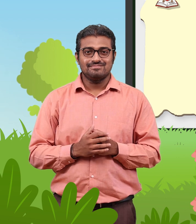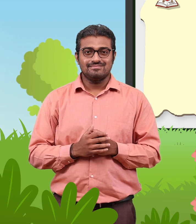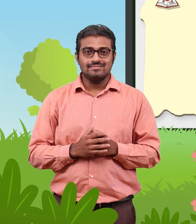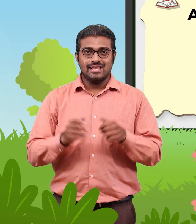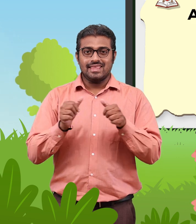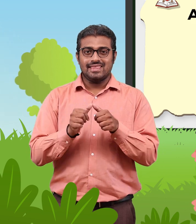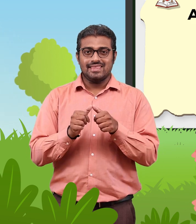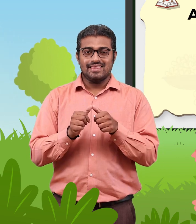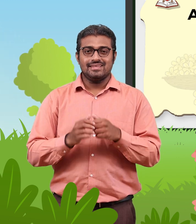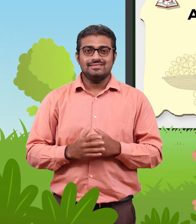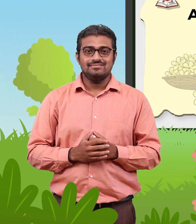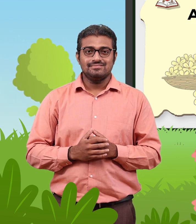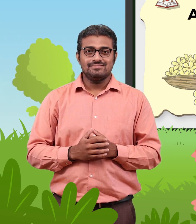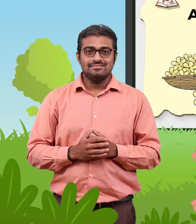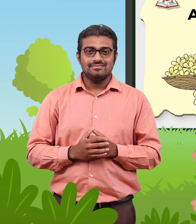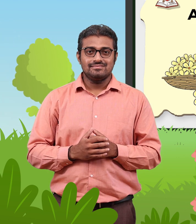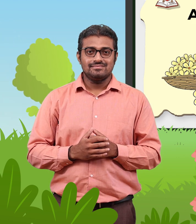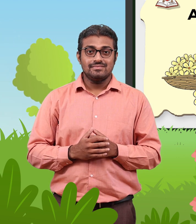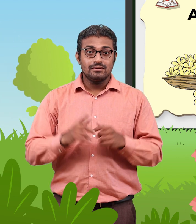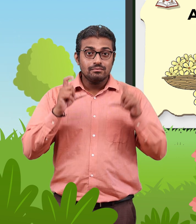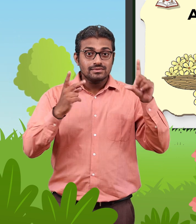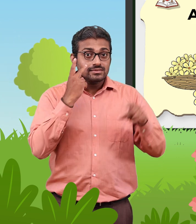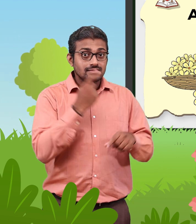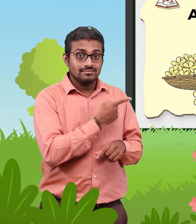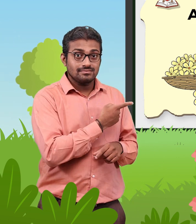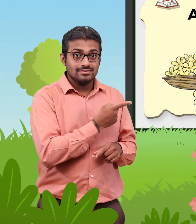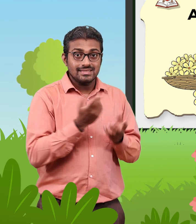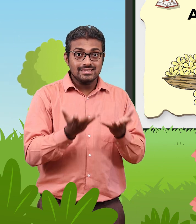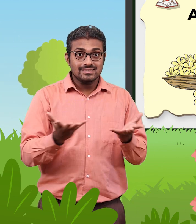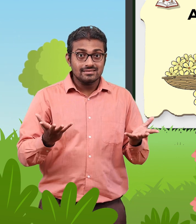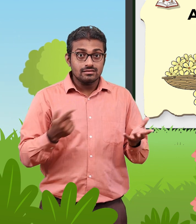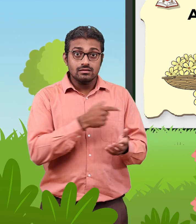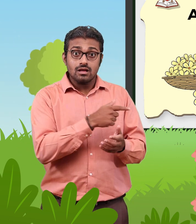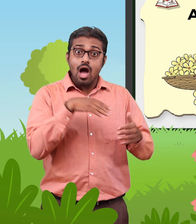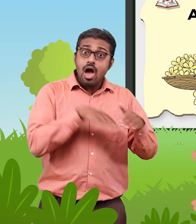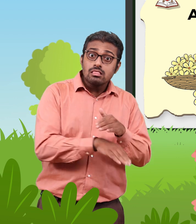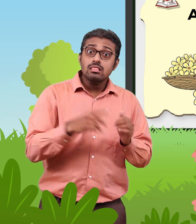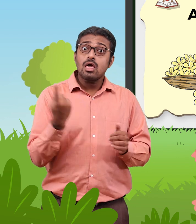A. Tick right the things which are inside.